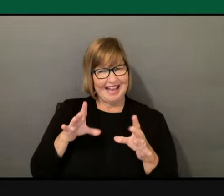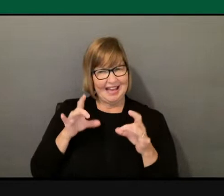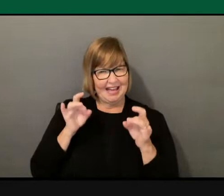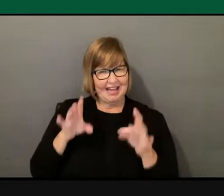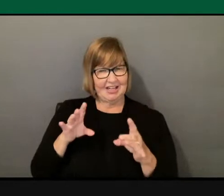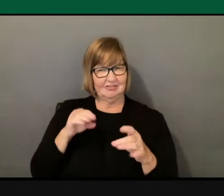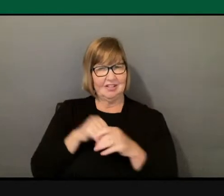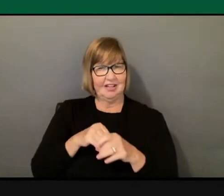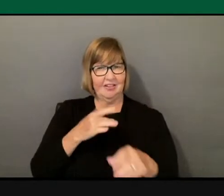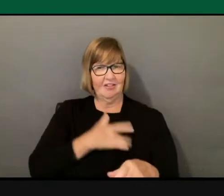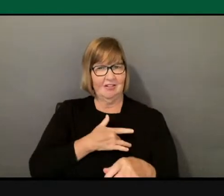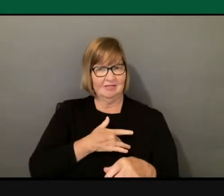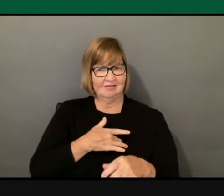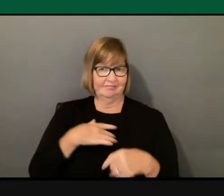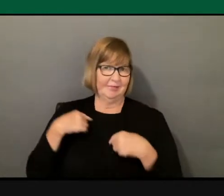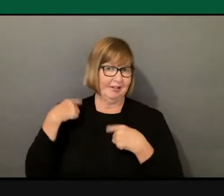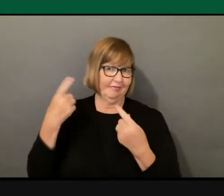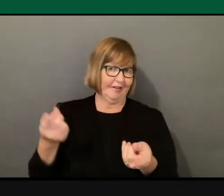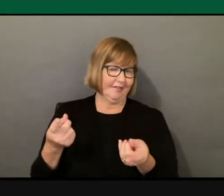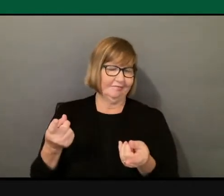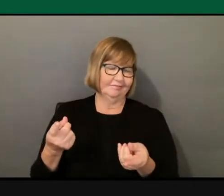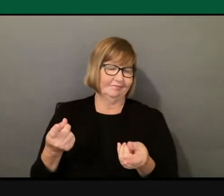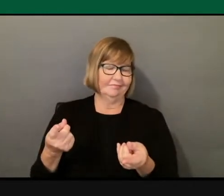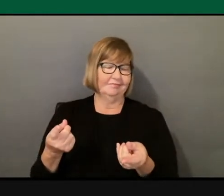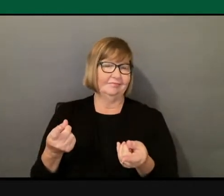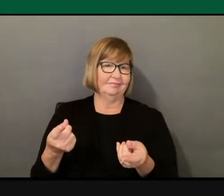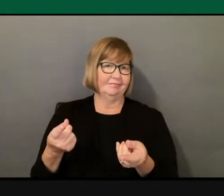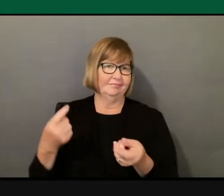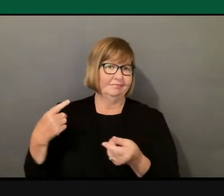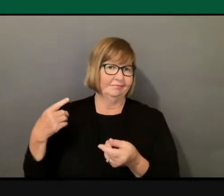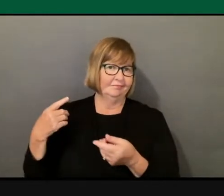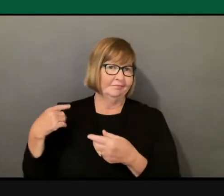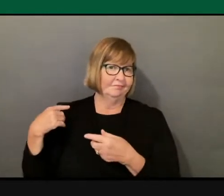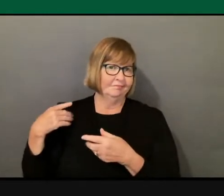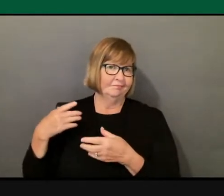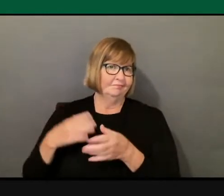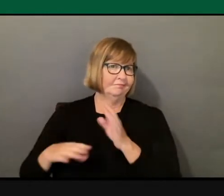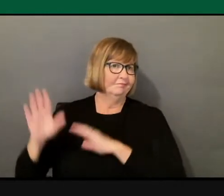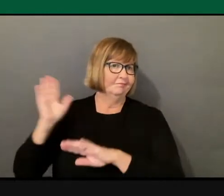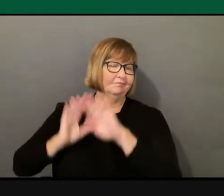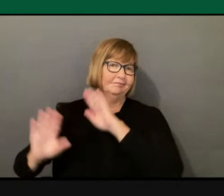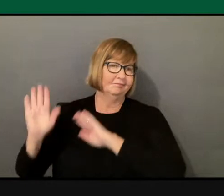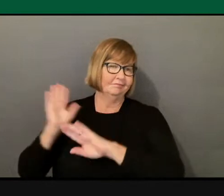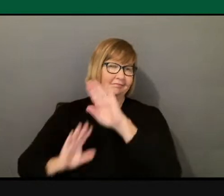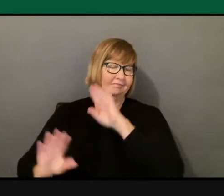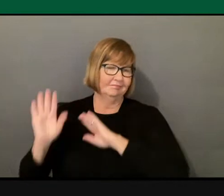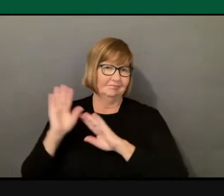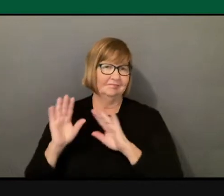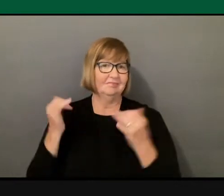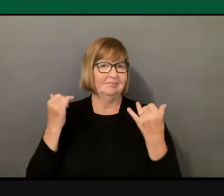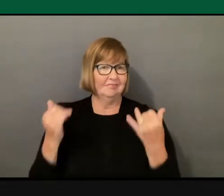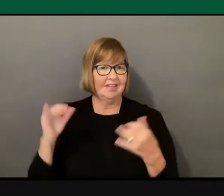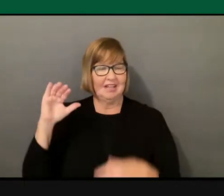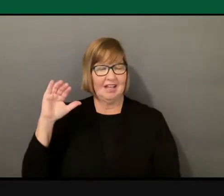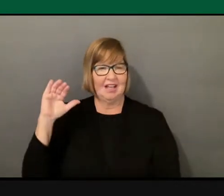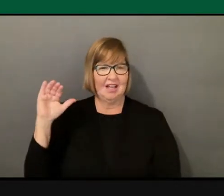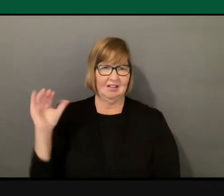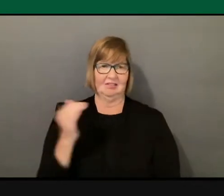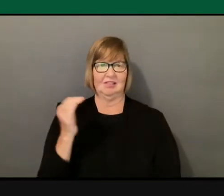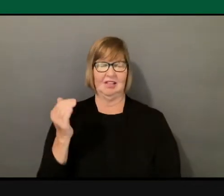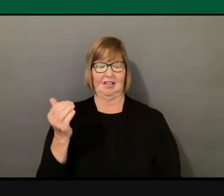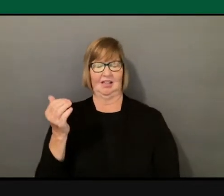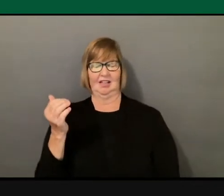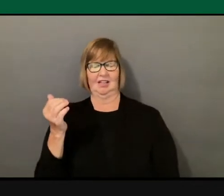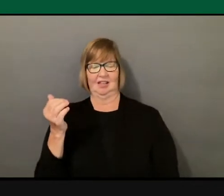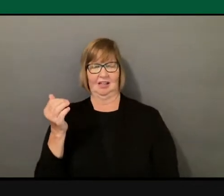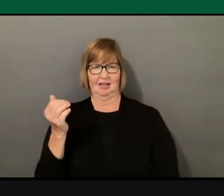forever. Now they seem emboldened to openly show